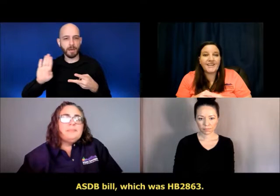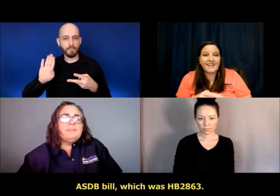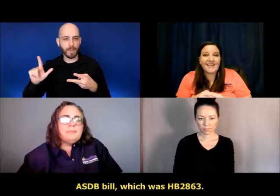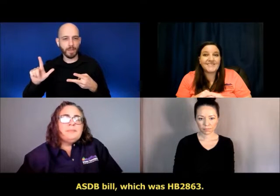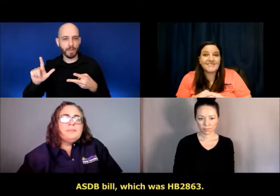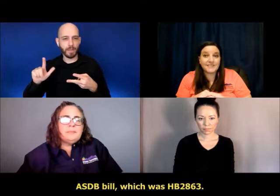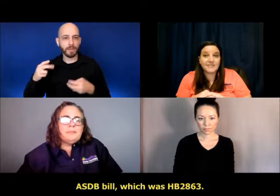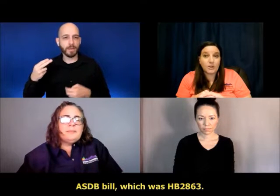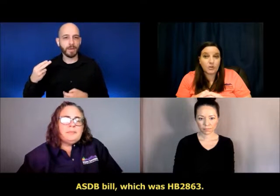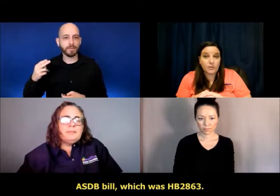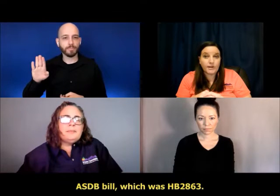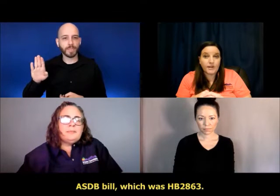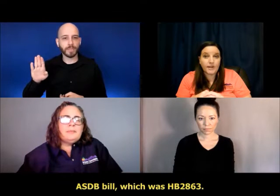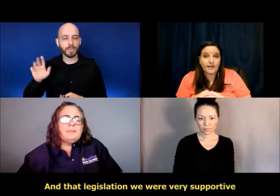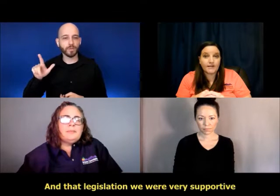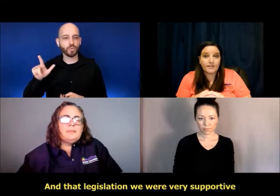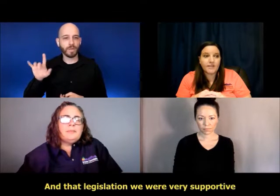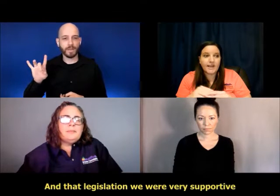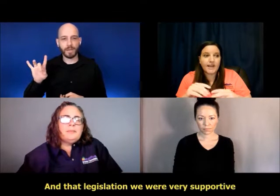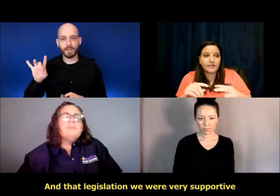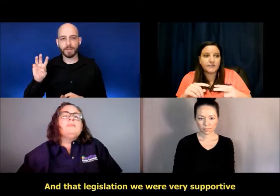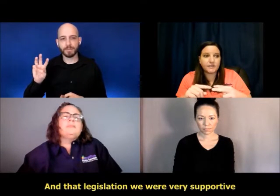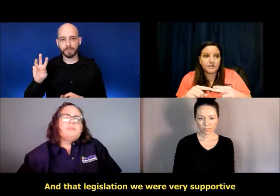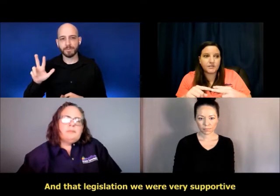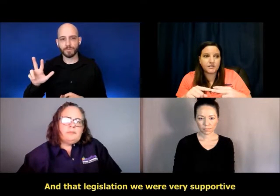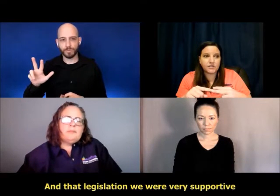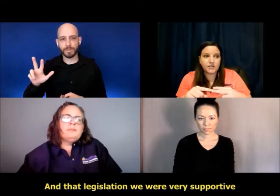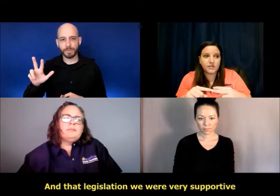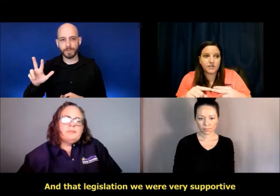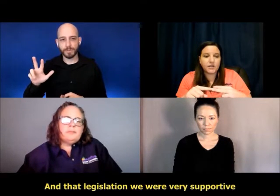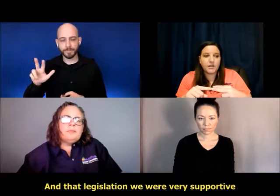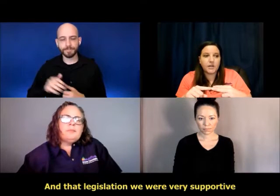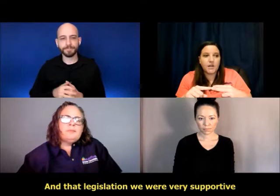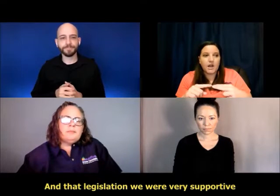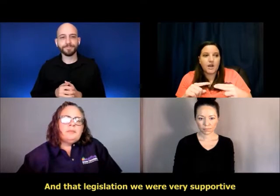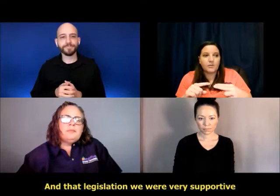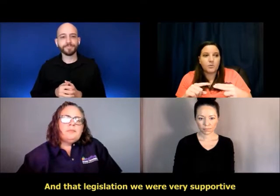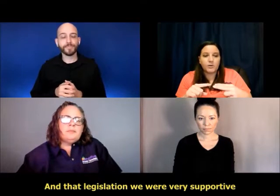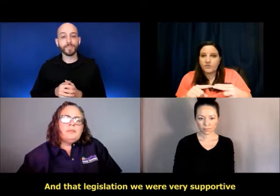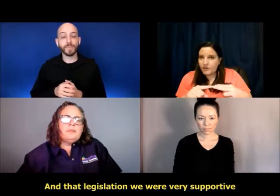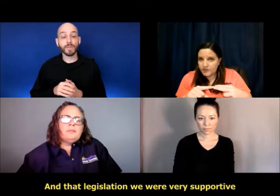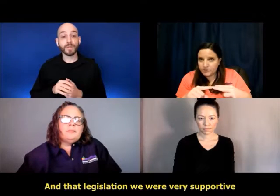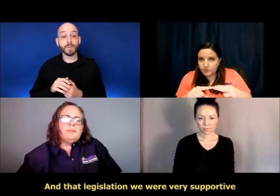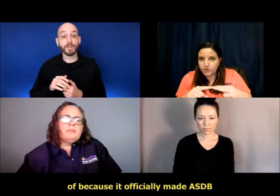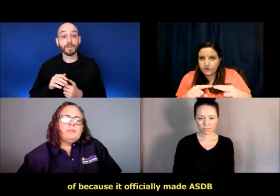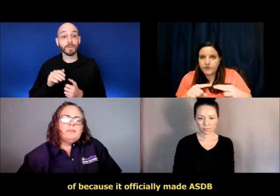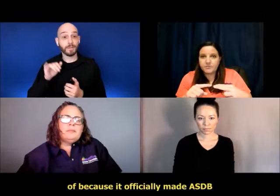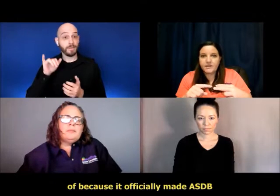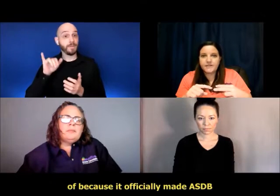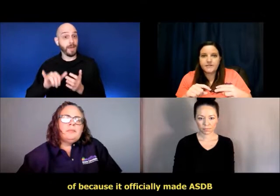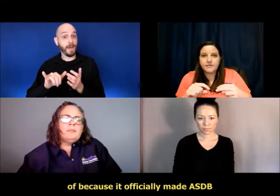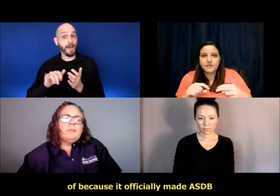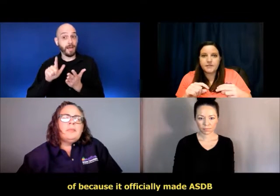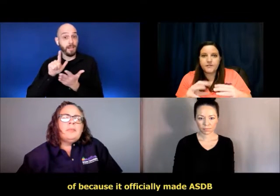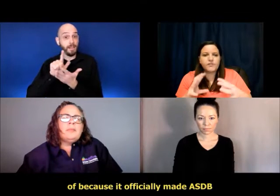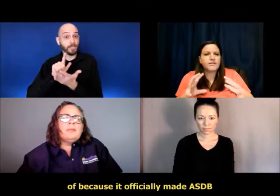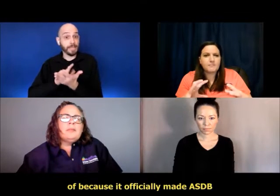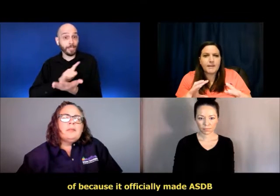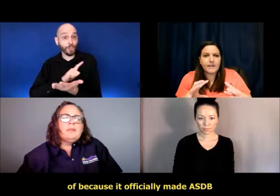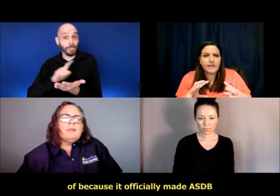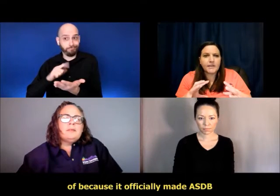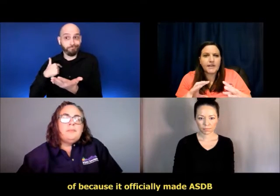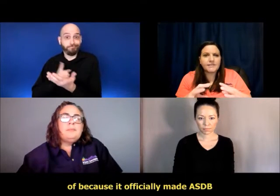2863, and that legislation we were very supportive of because it